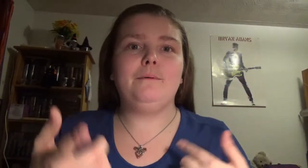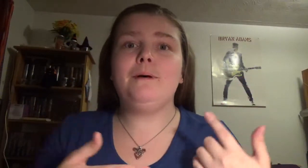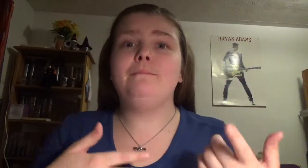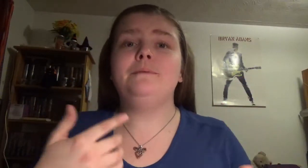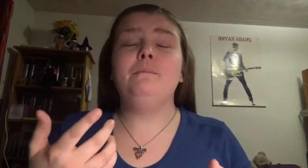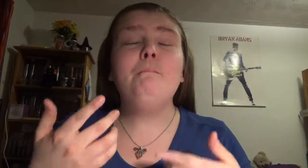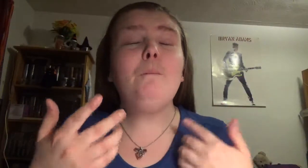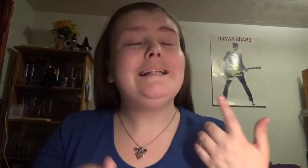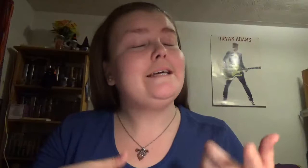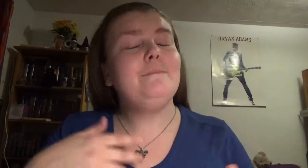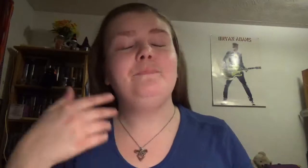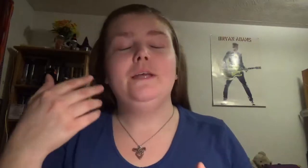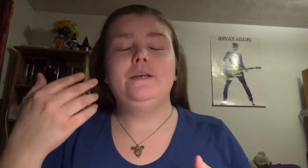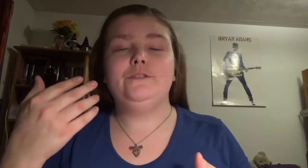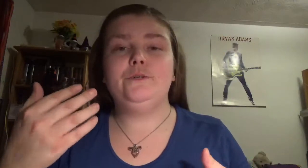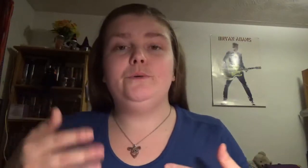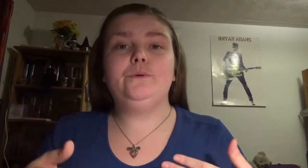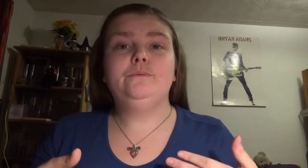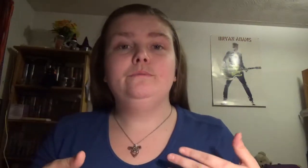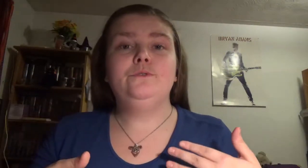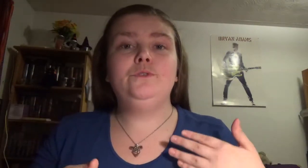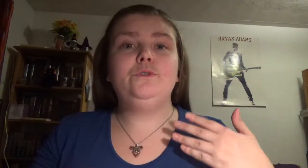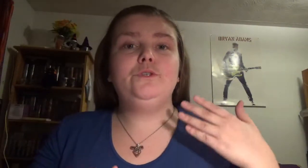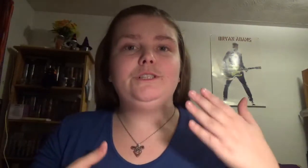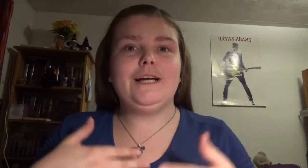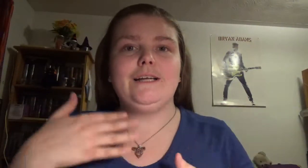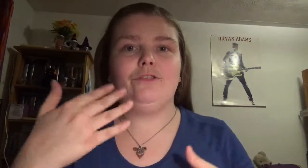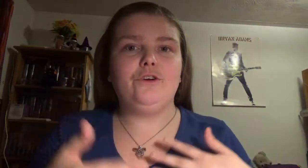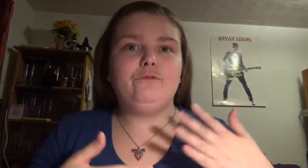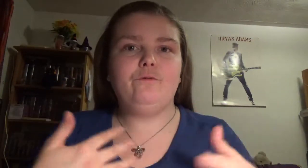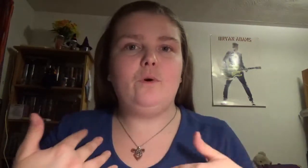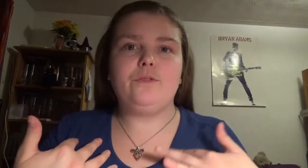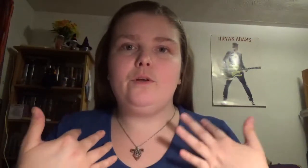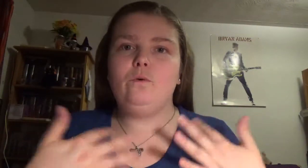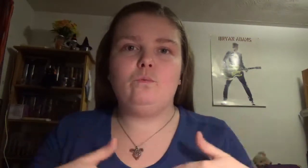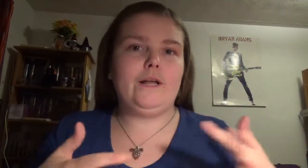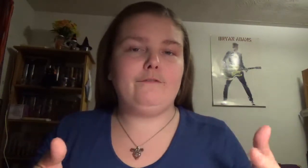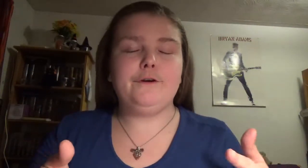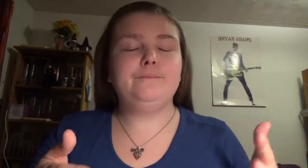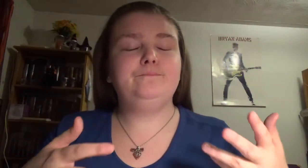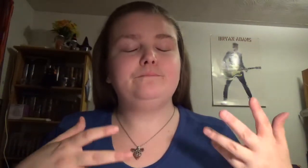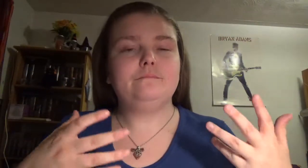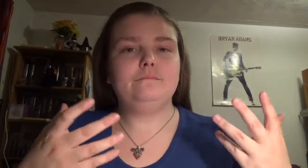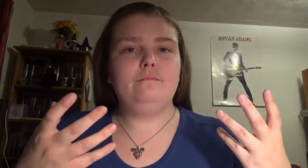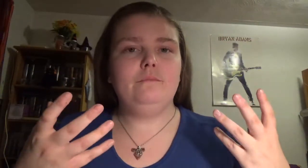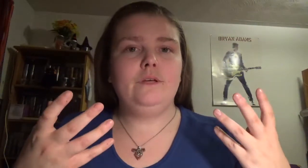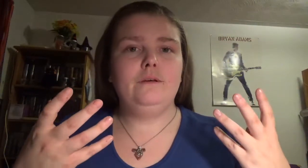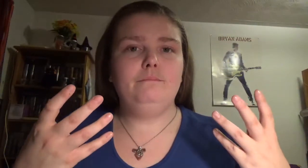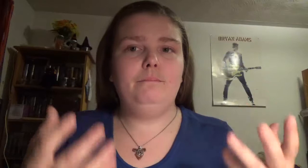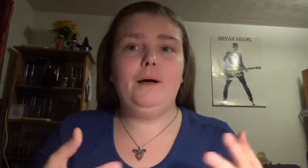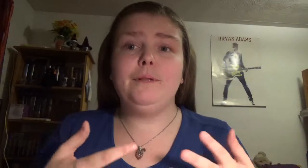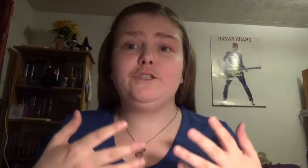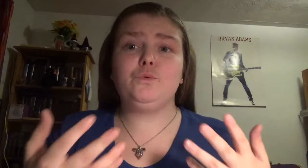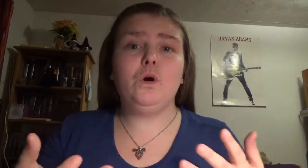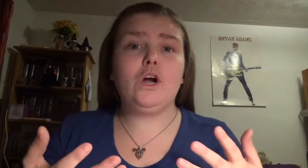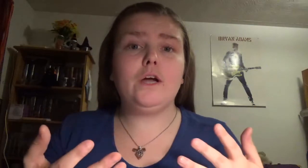momentum to do your second, third, fourth, whatever published work.